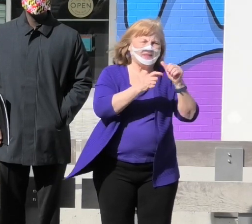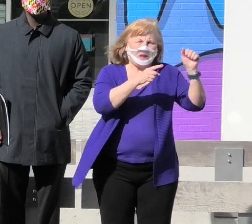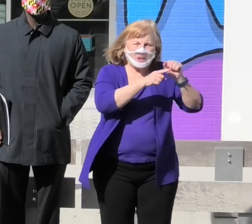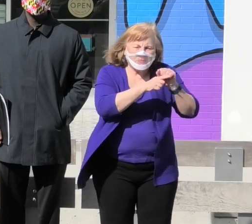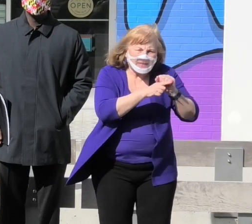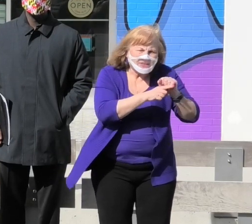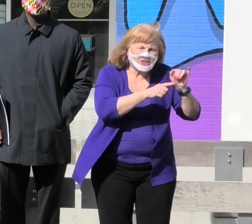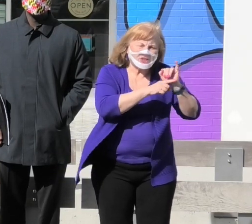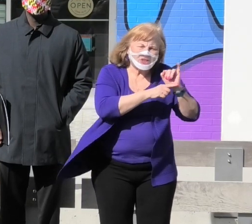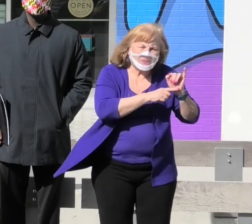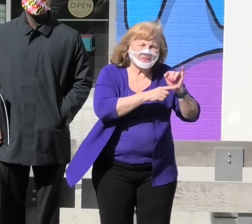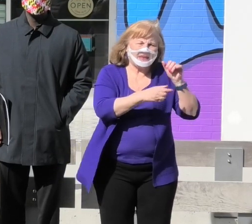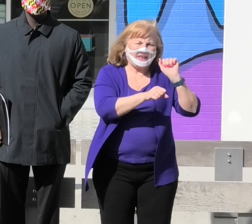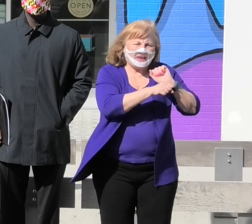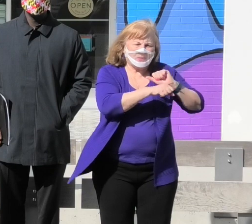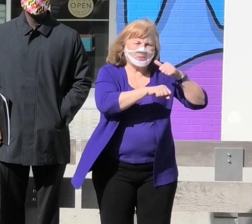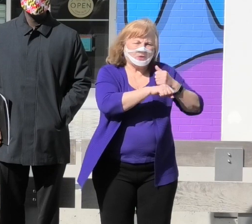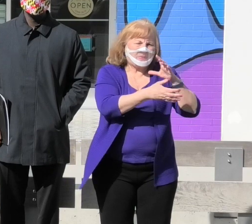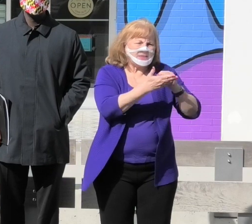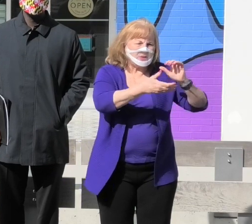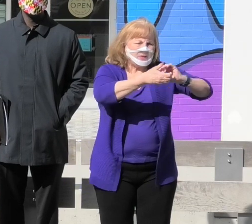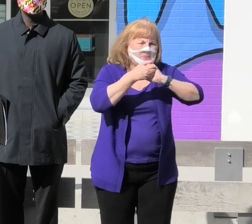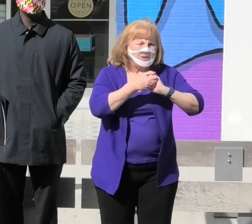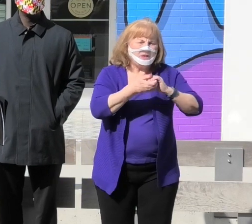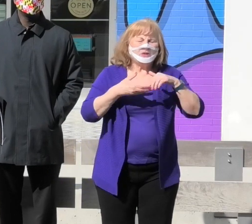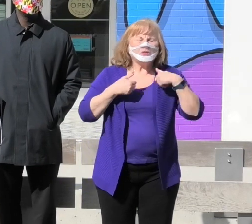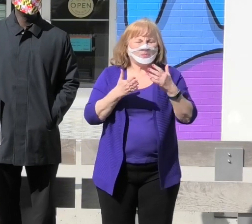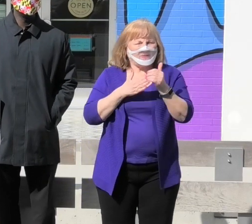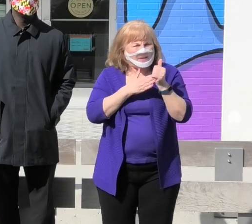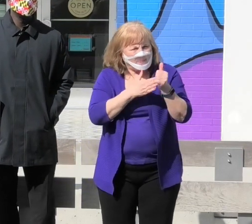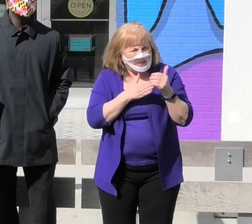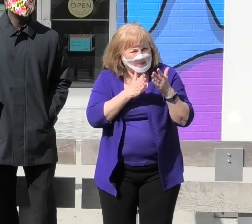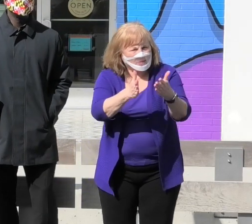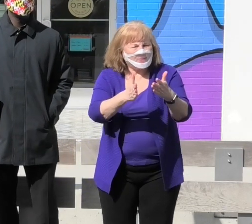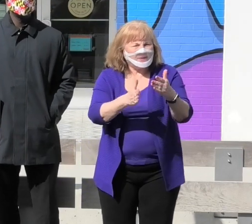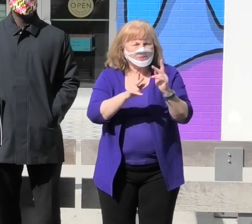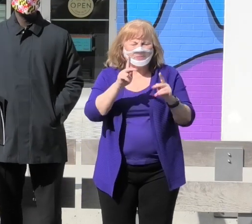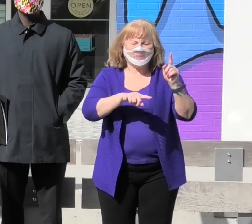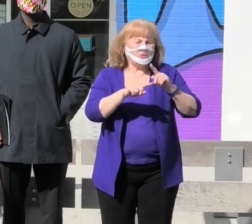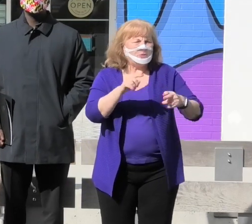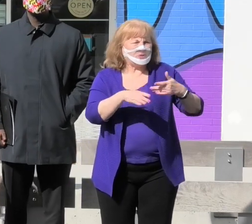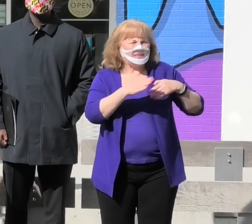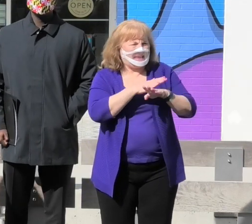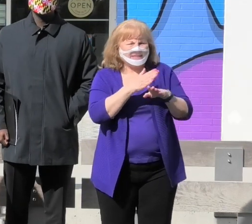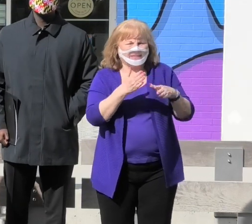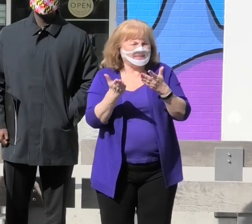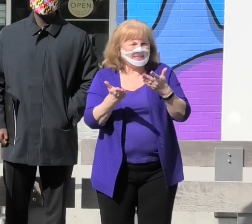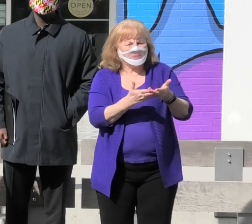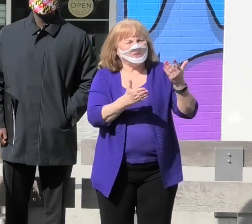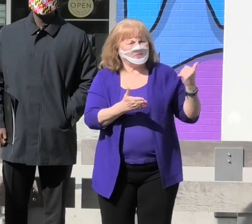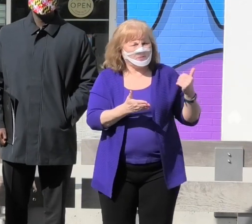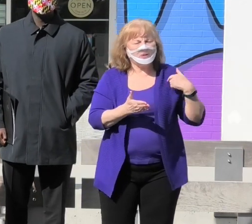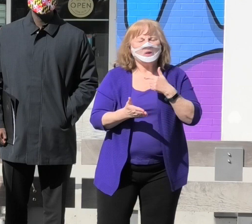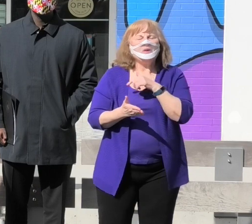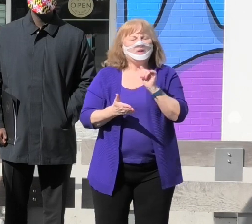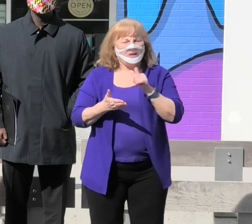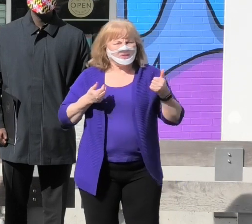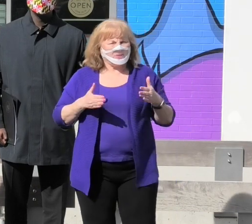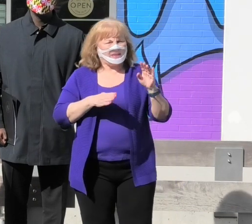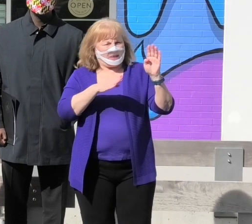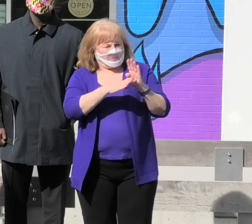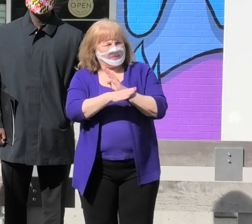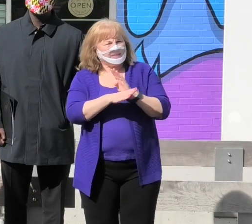work-based learning partnerships will provide a pathway to those who could not previously access them. It will also allow